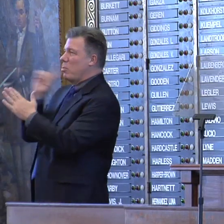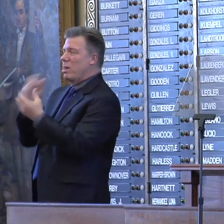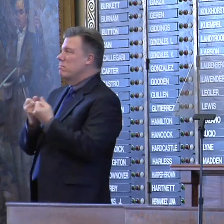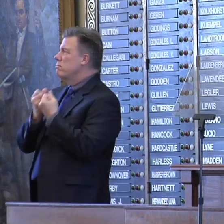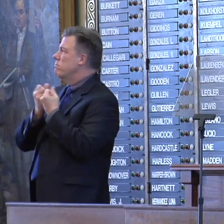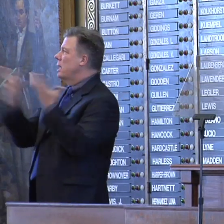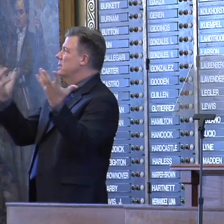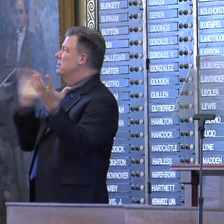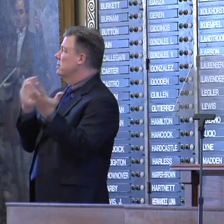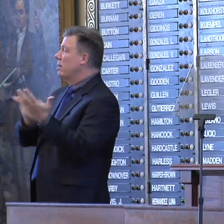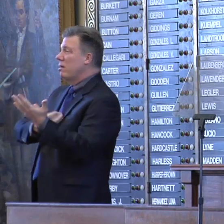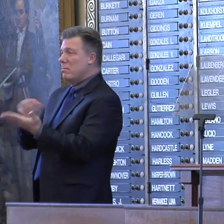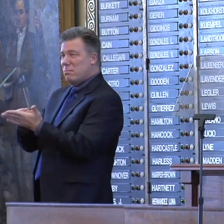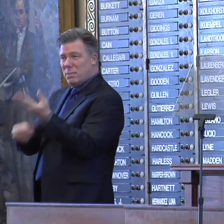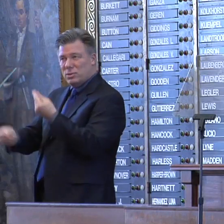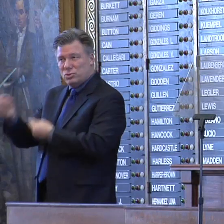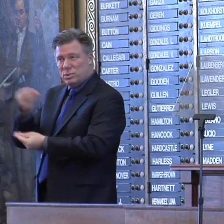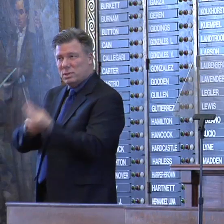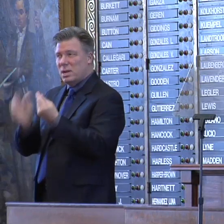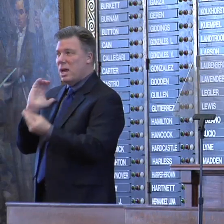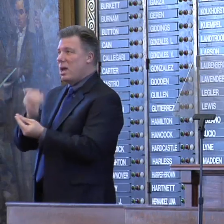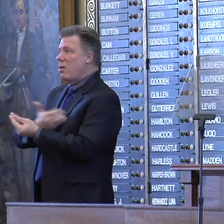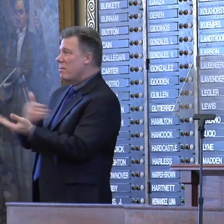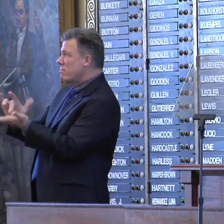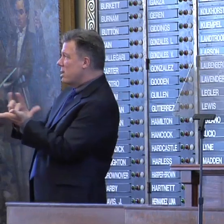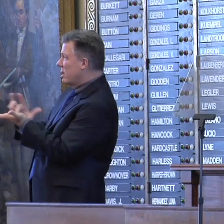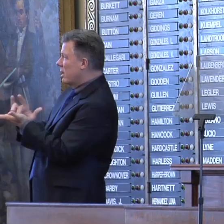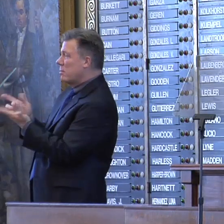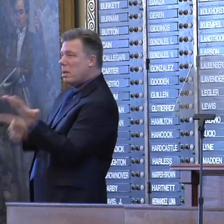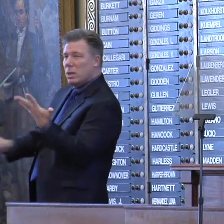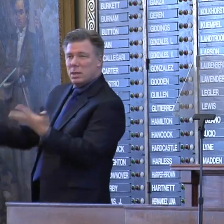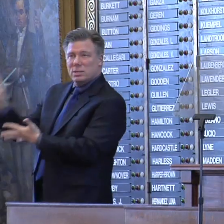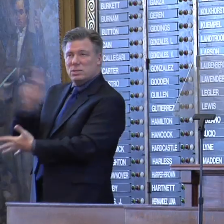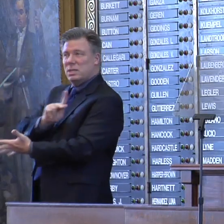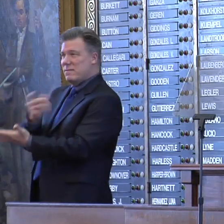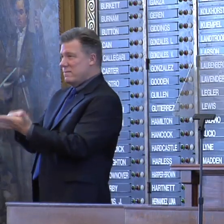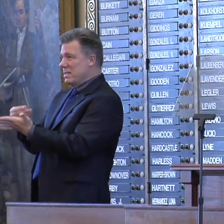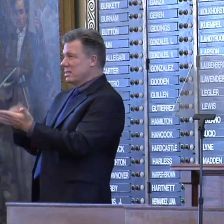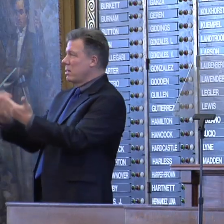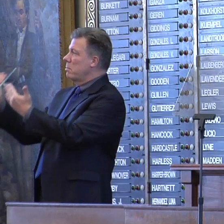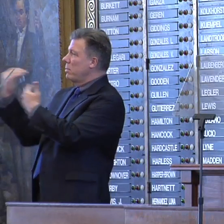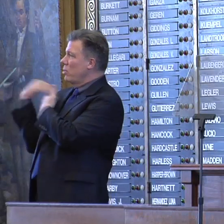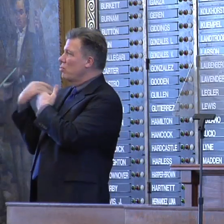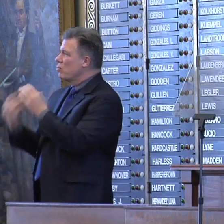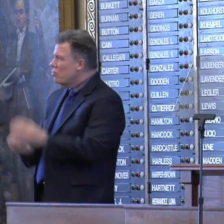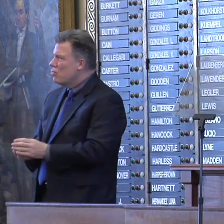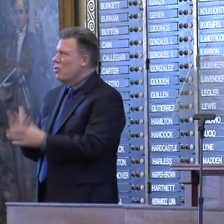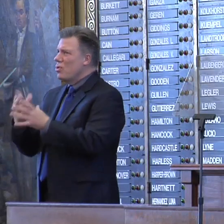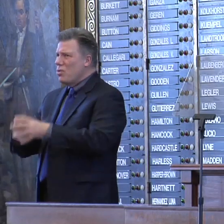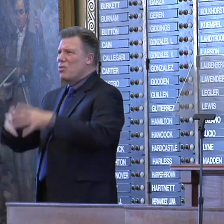Medicaid population and the accompanying fiscal burden are growing as we speak. And in 2014,